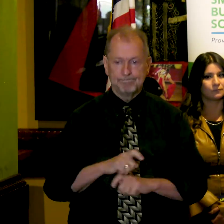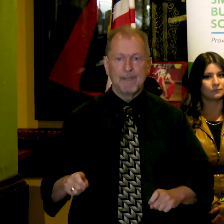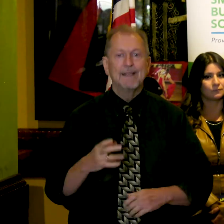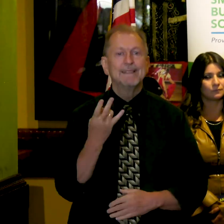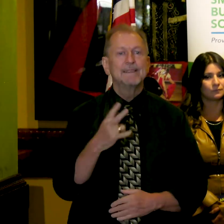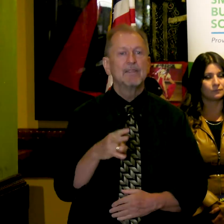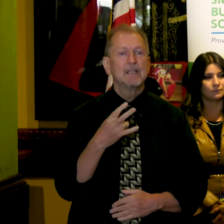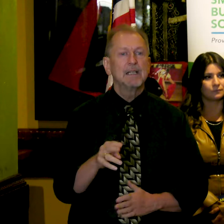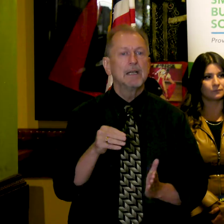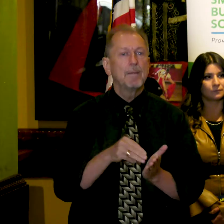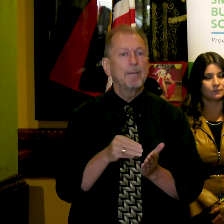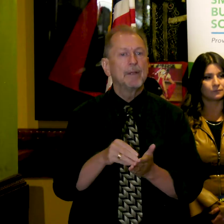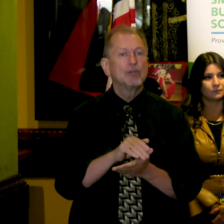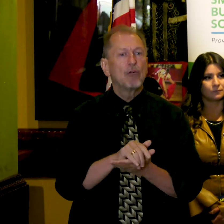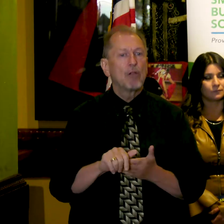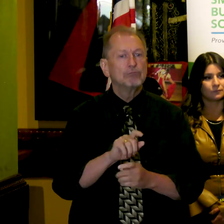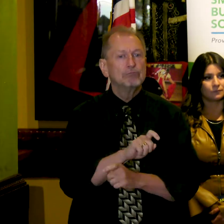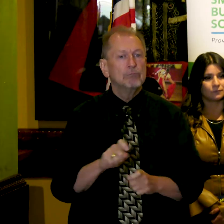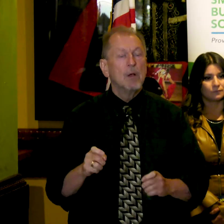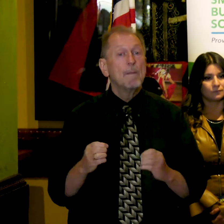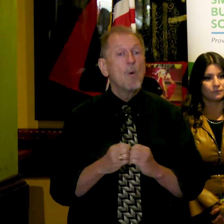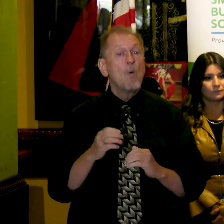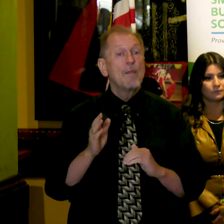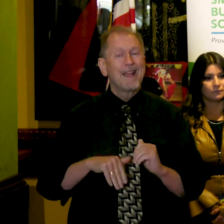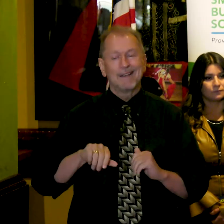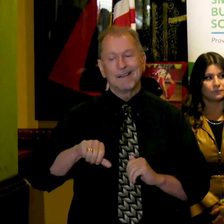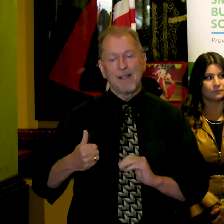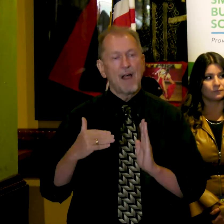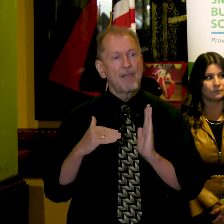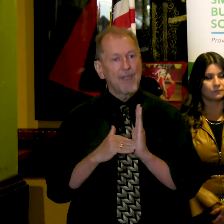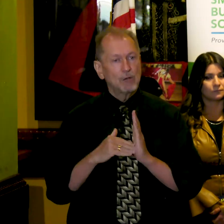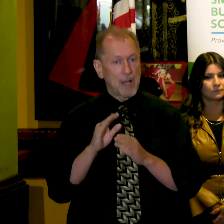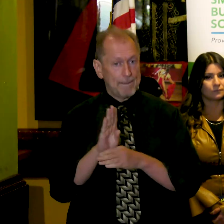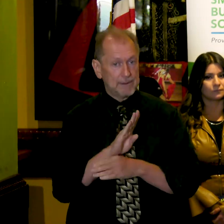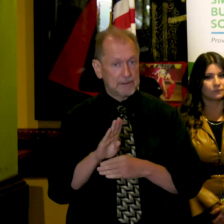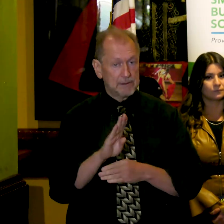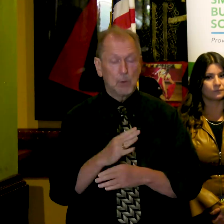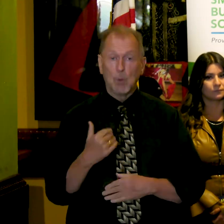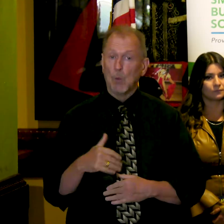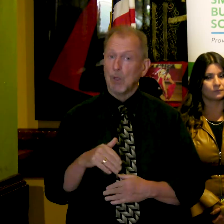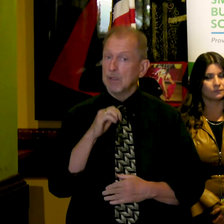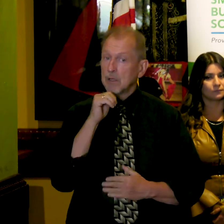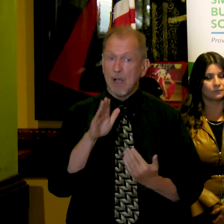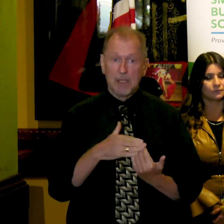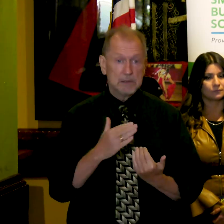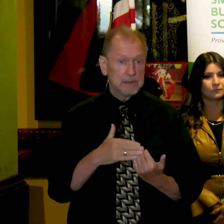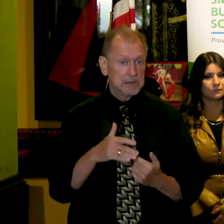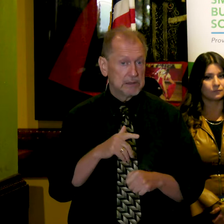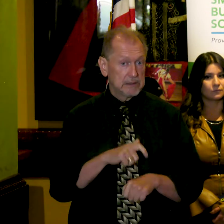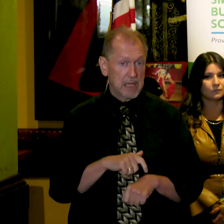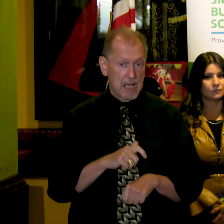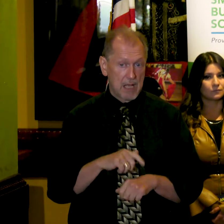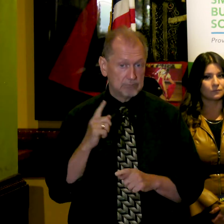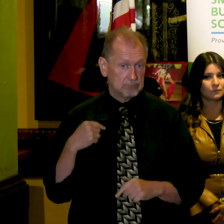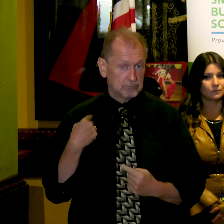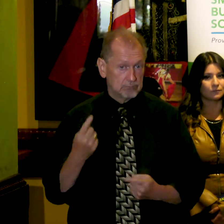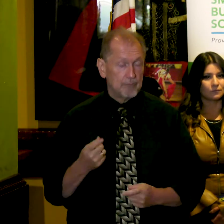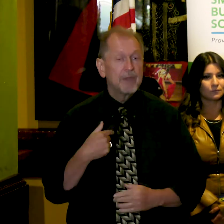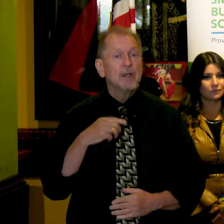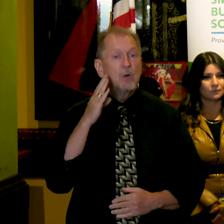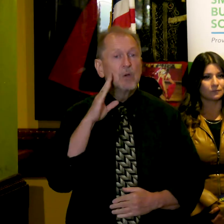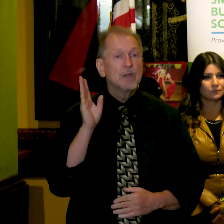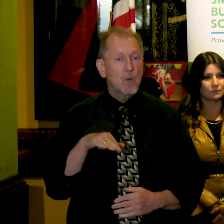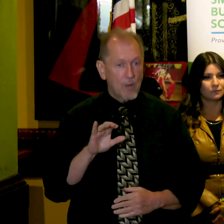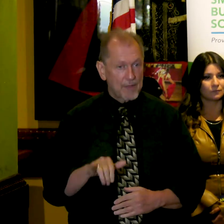grants, which supported more than 10,000 businesses during one of the most challenging times in recent memory. We know this